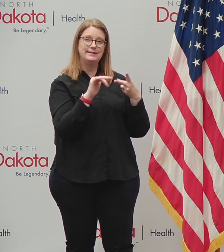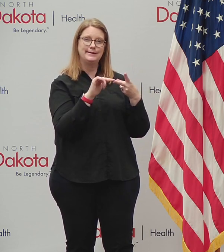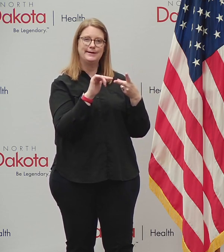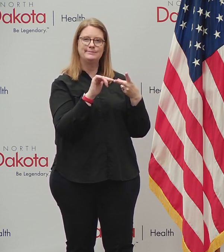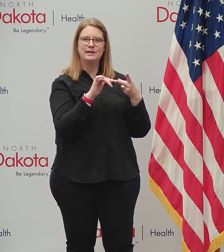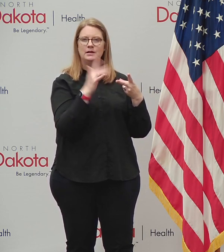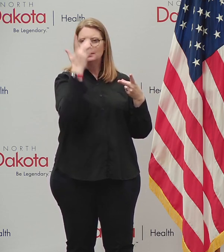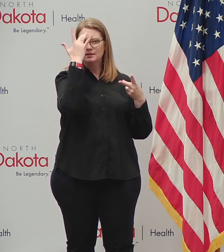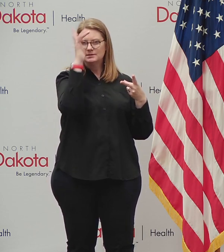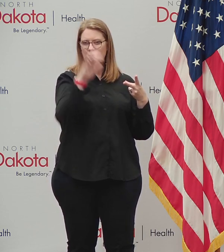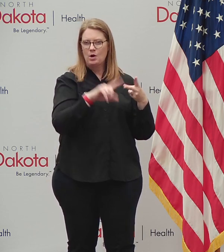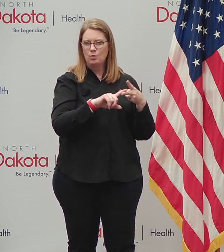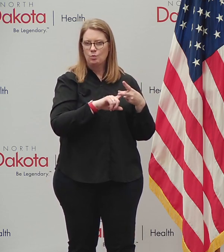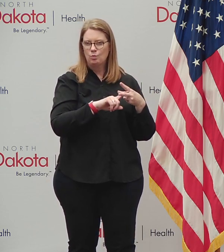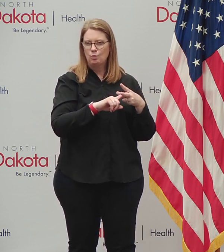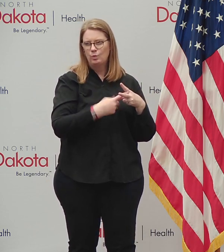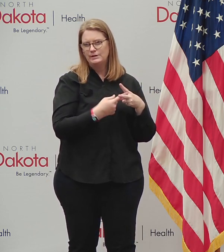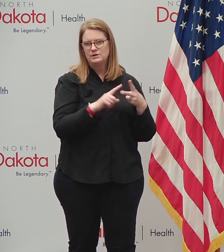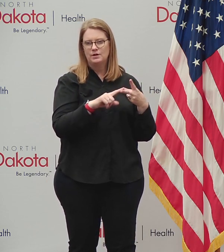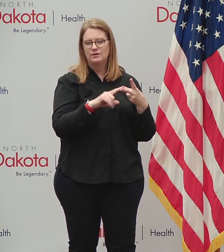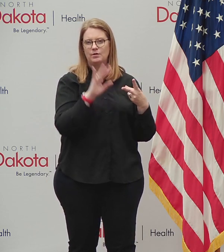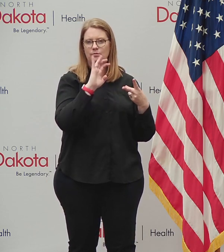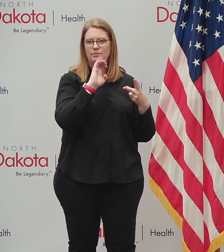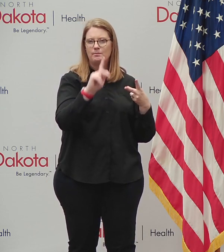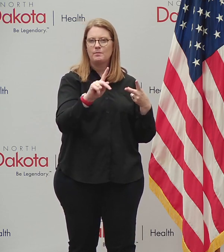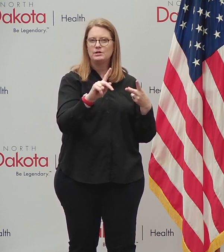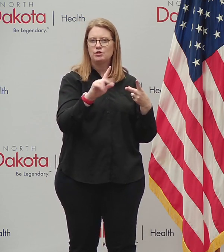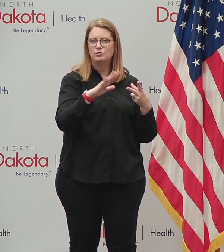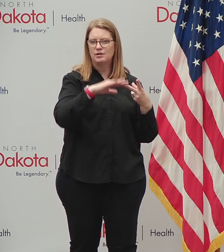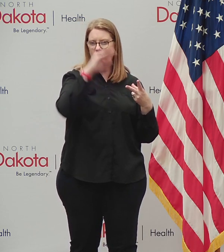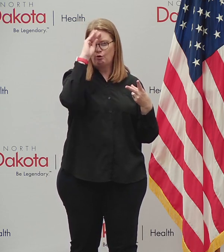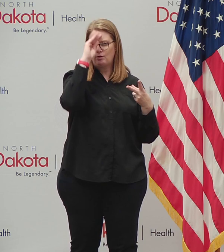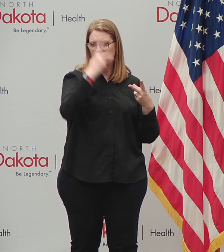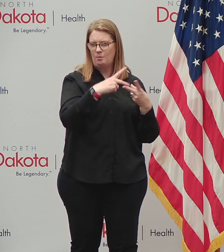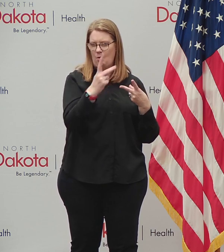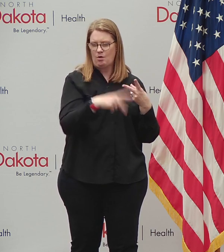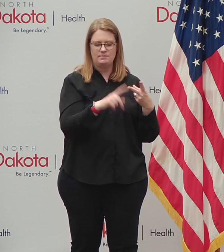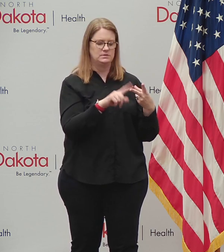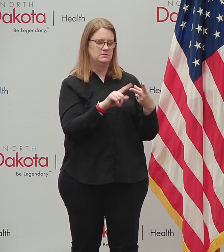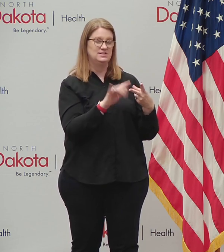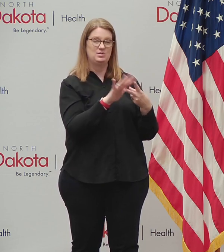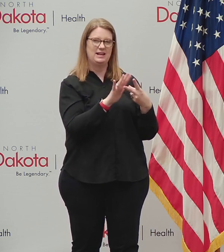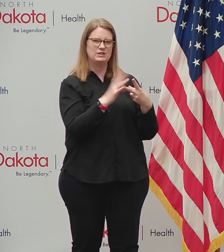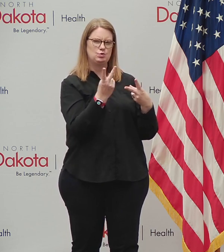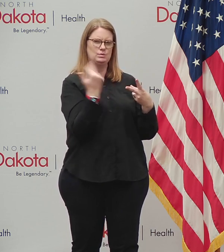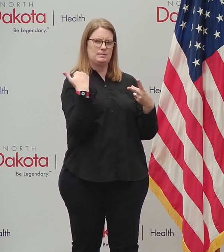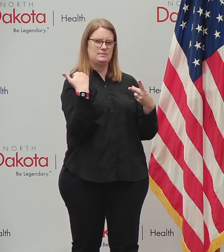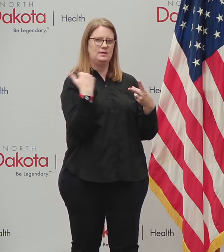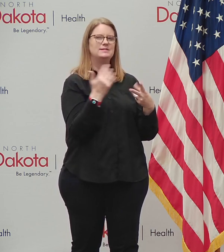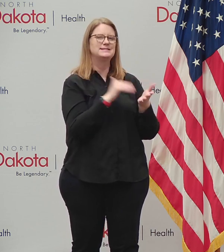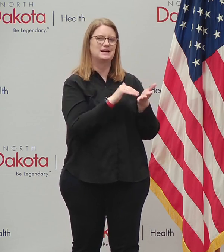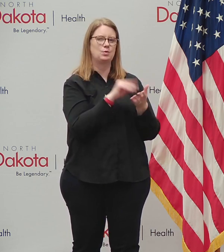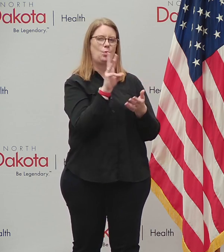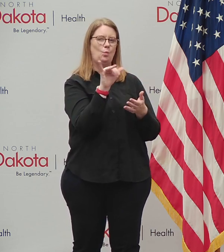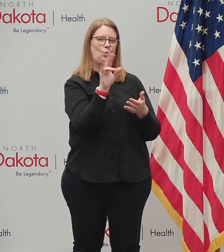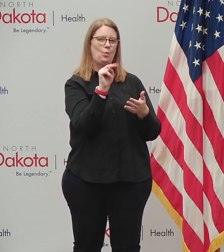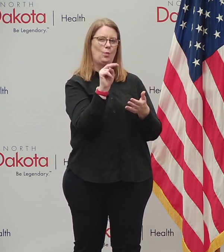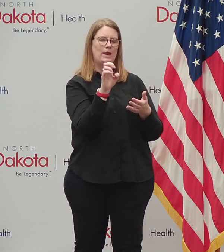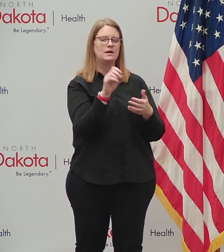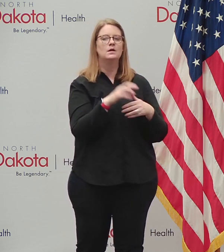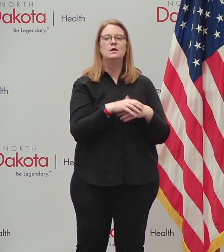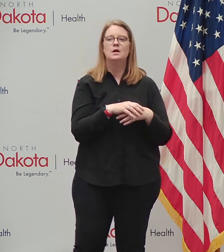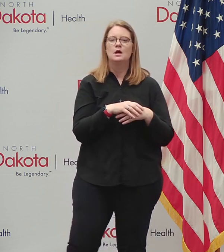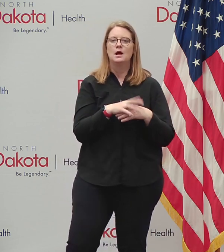the smart restart or the return to learning programs at the university level. And I, I, I know that the people from the medical